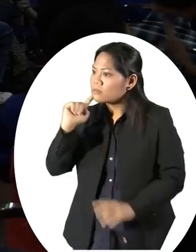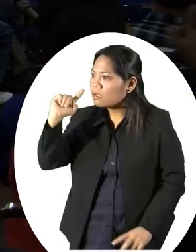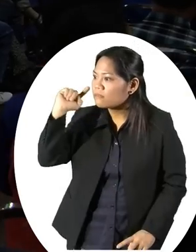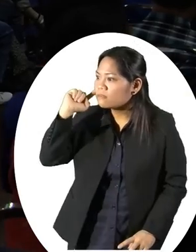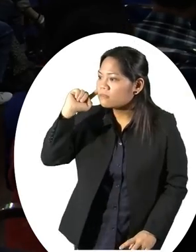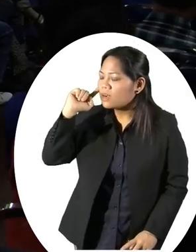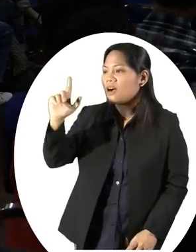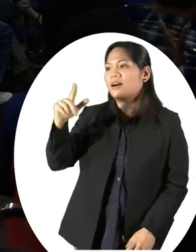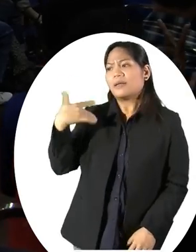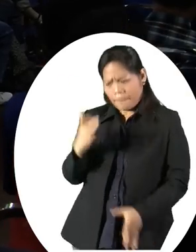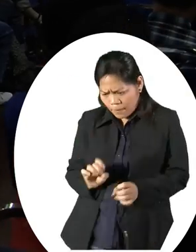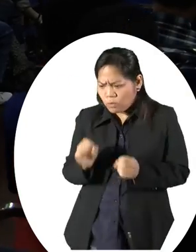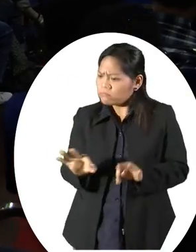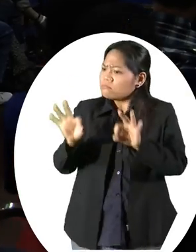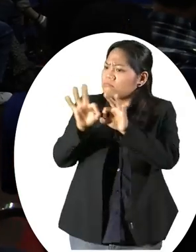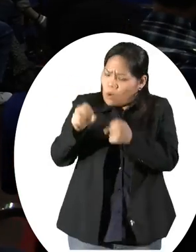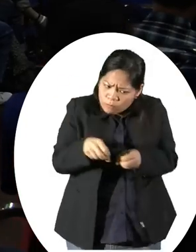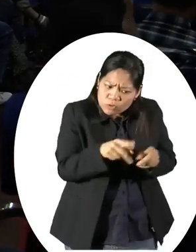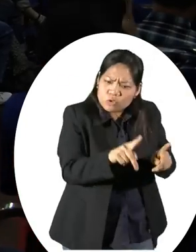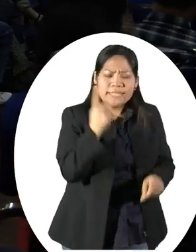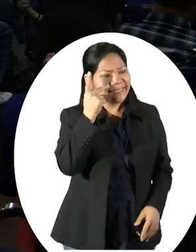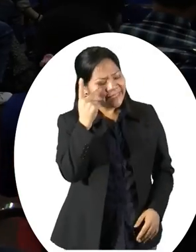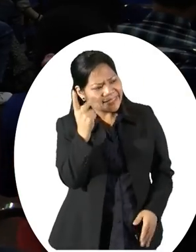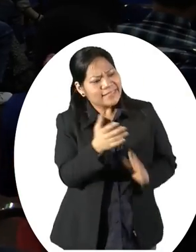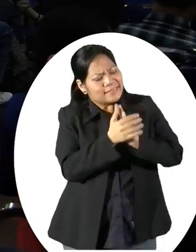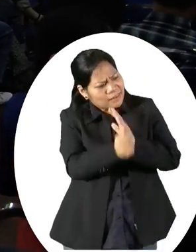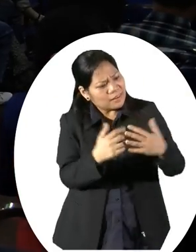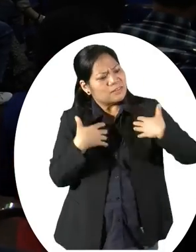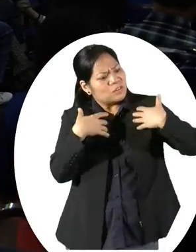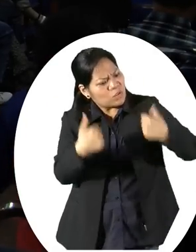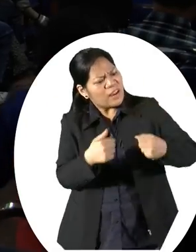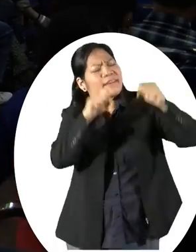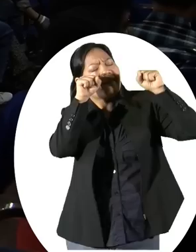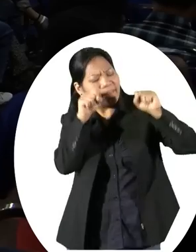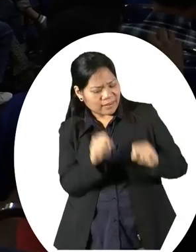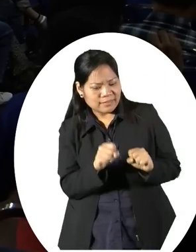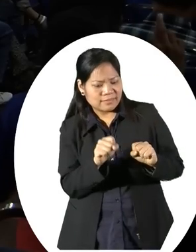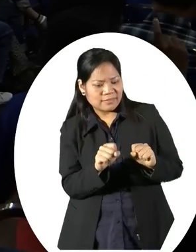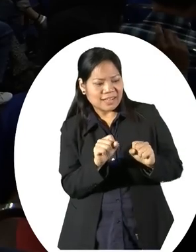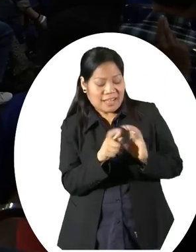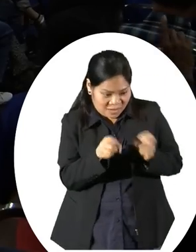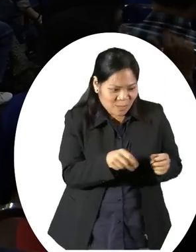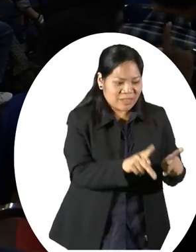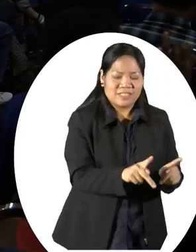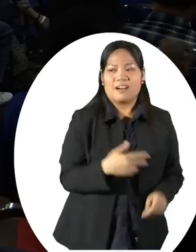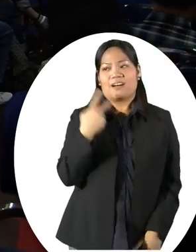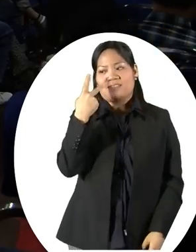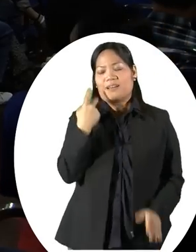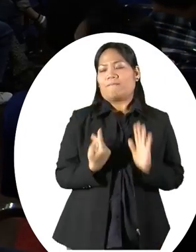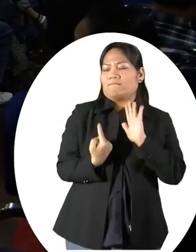what are the skills and the strength or their ability until we really give them a job and then they will show you